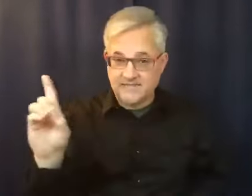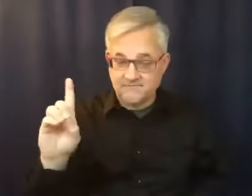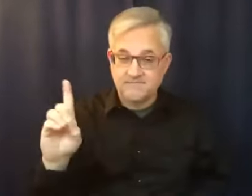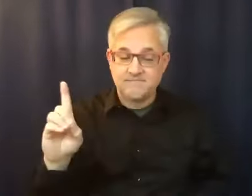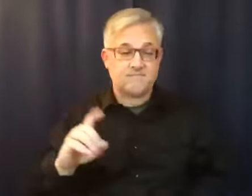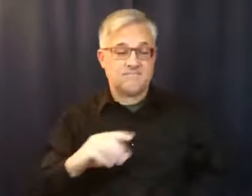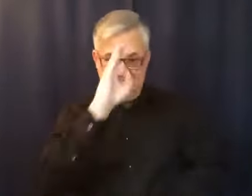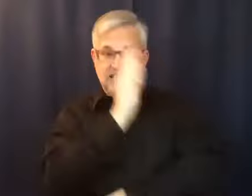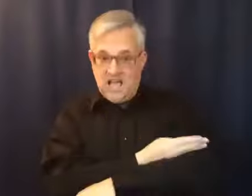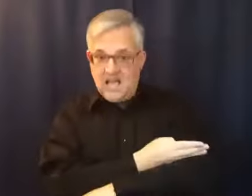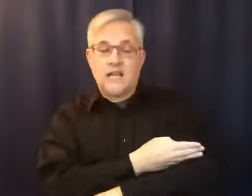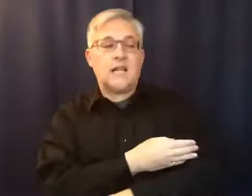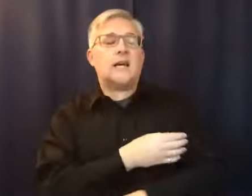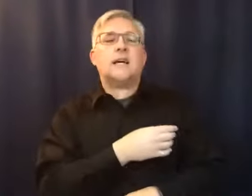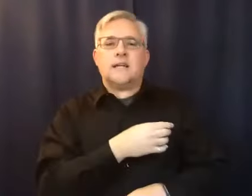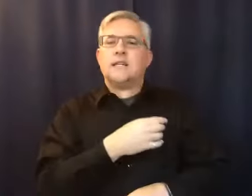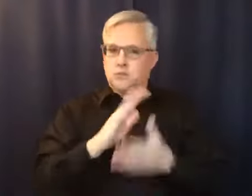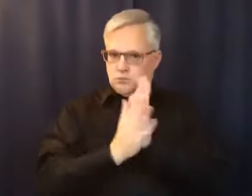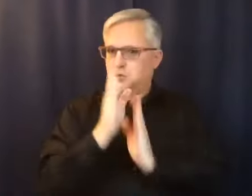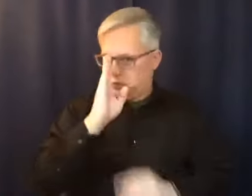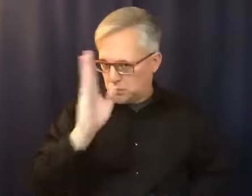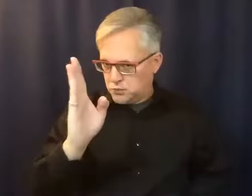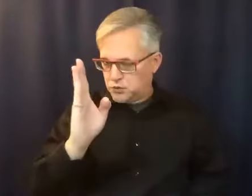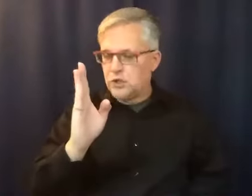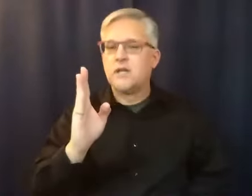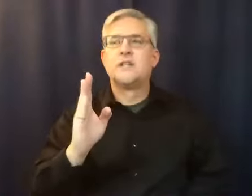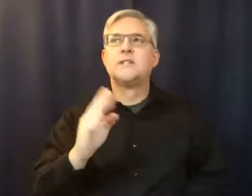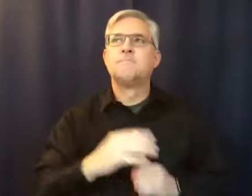and he died 20 years ago with AIDS.